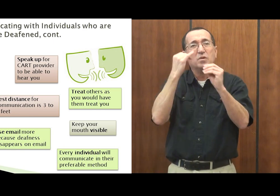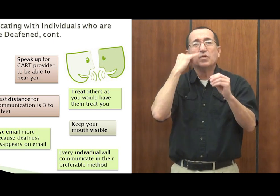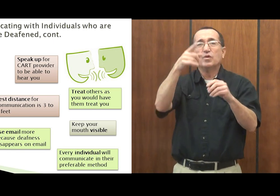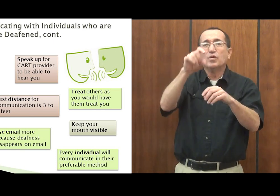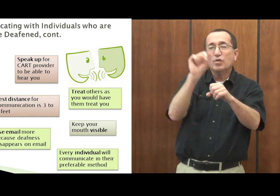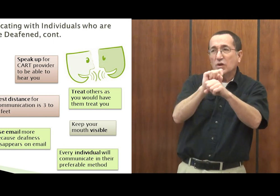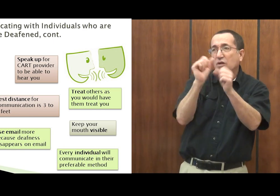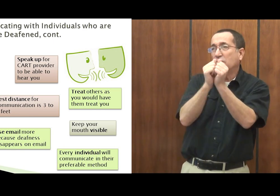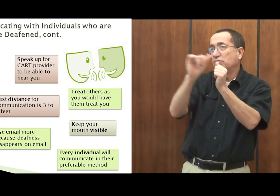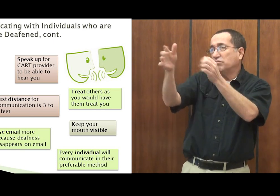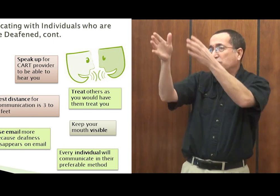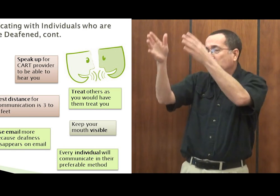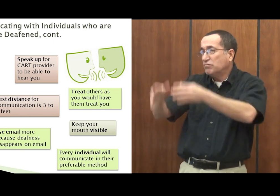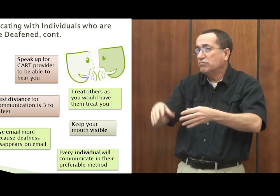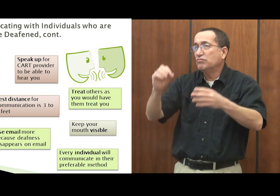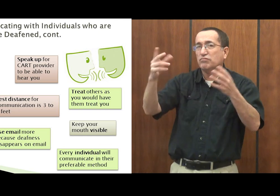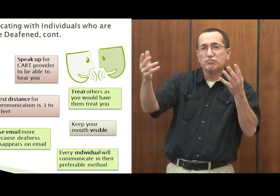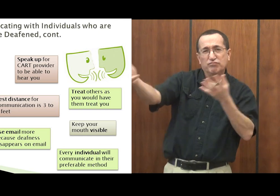with everybody talking at the same time.